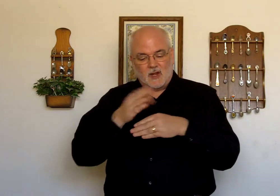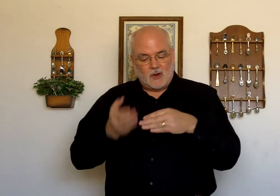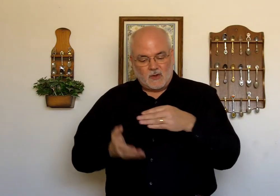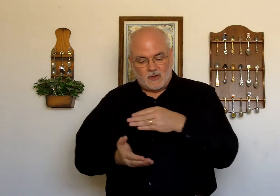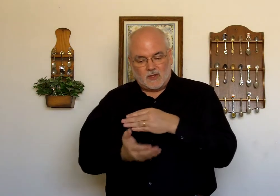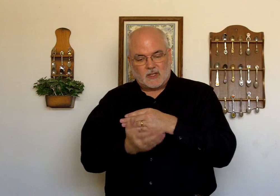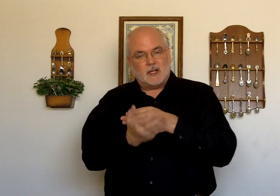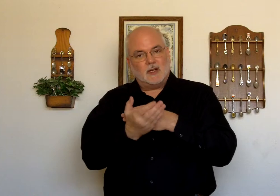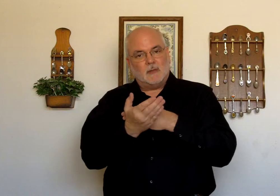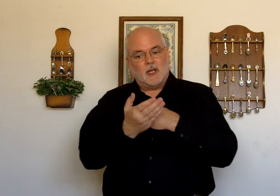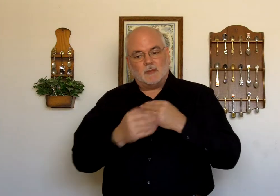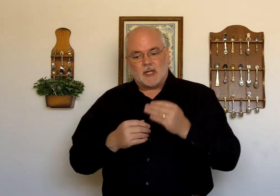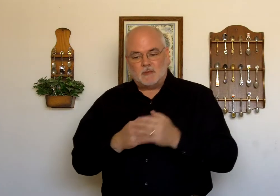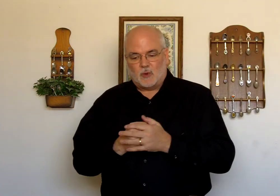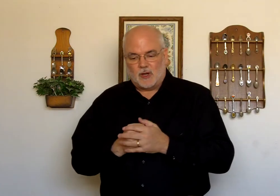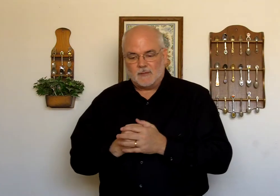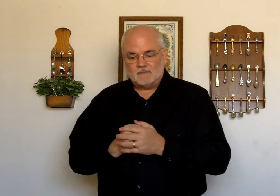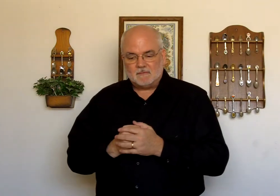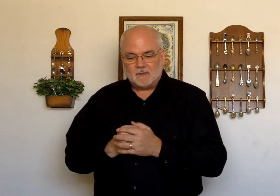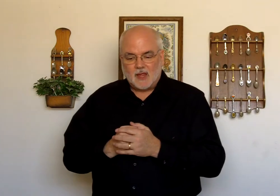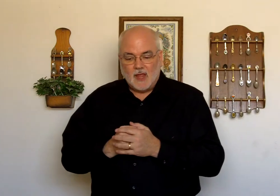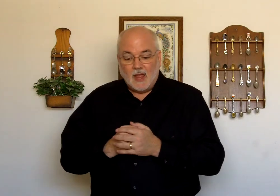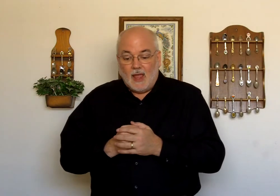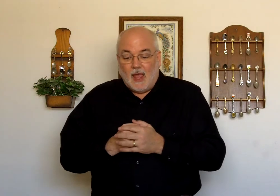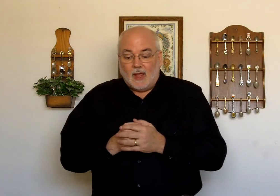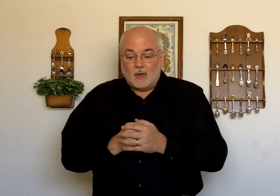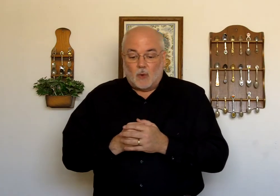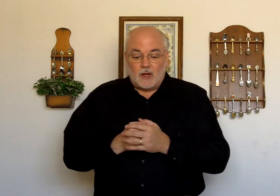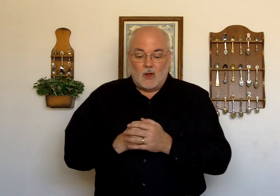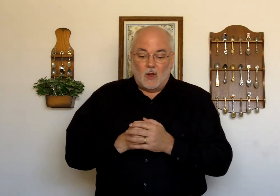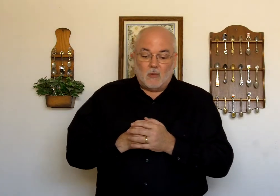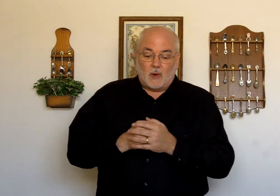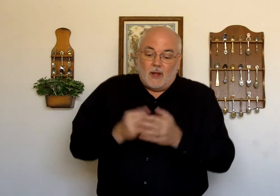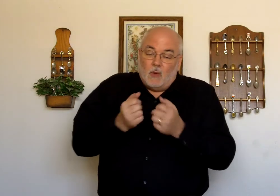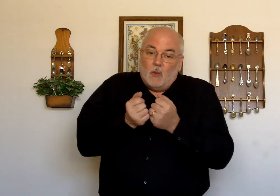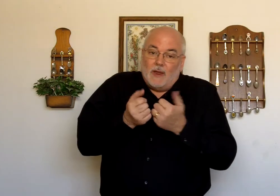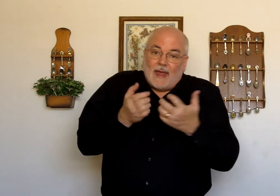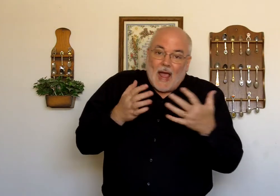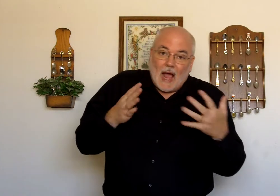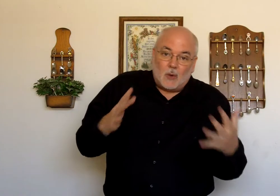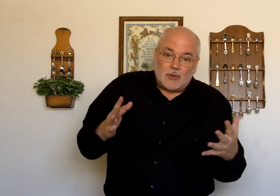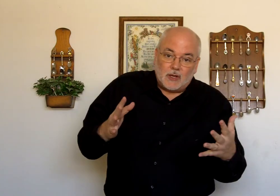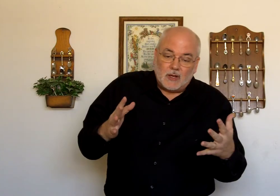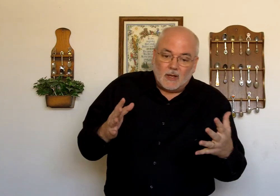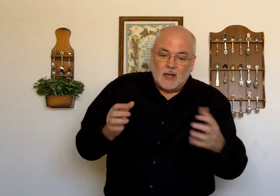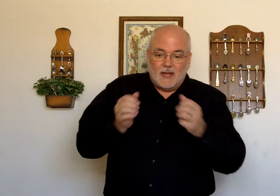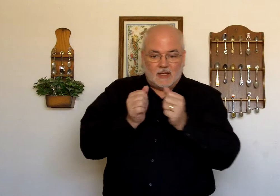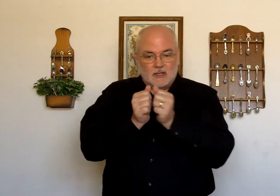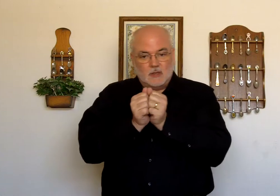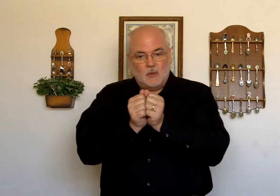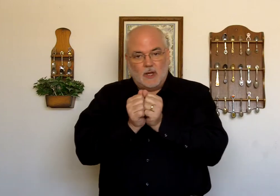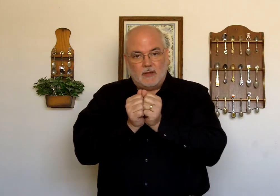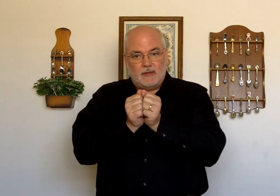the earth and the sun coming up. That's morning. And working all morning. Without. This is with.